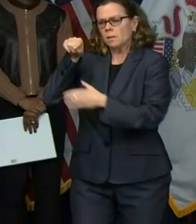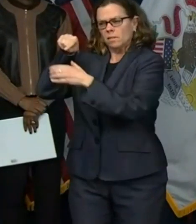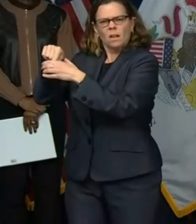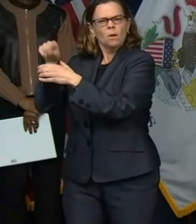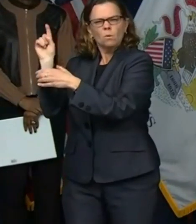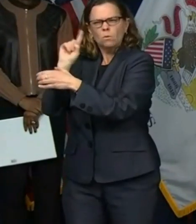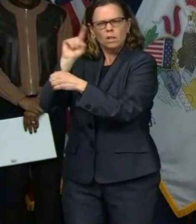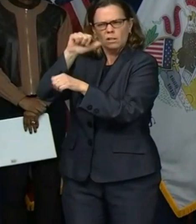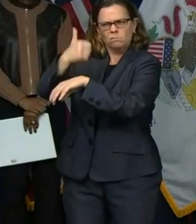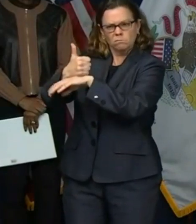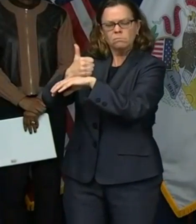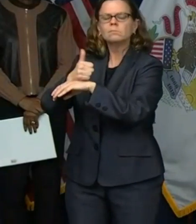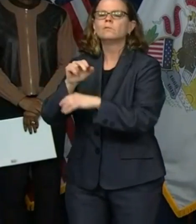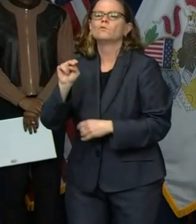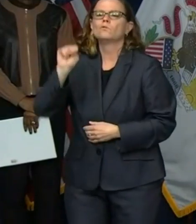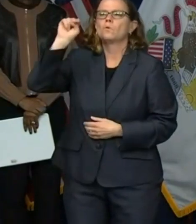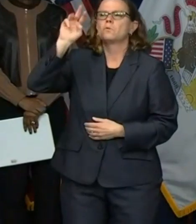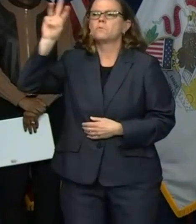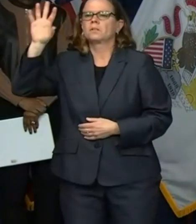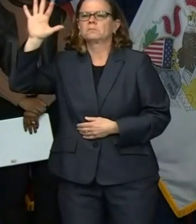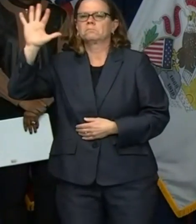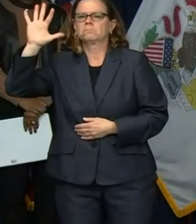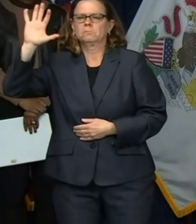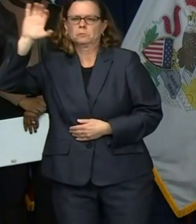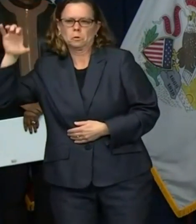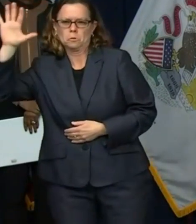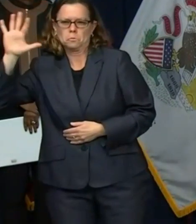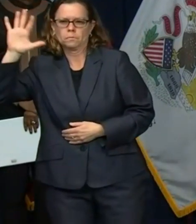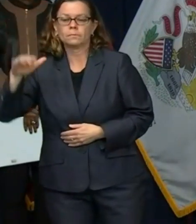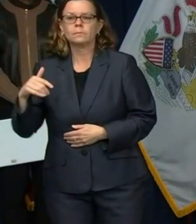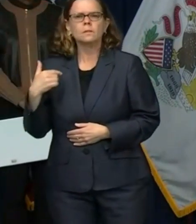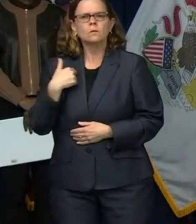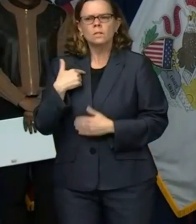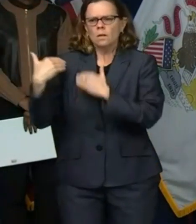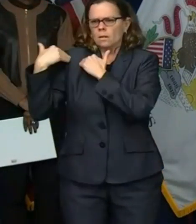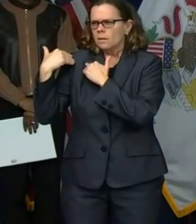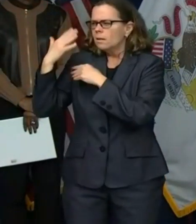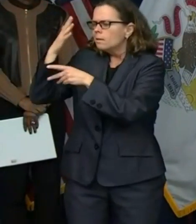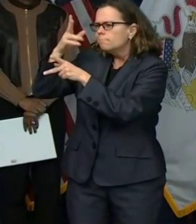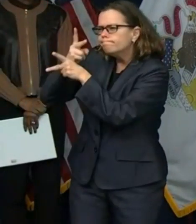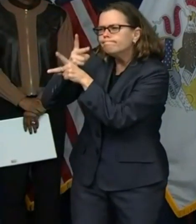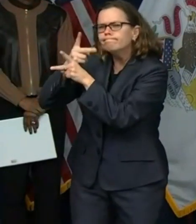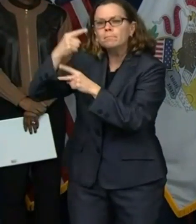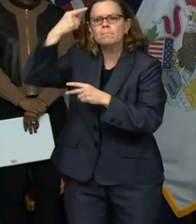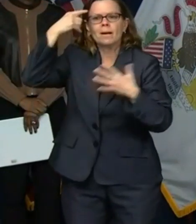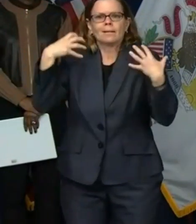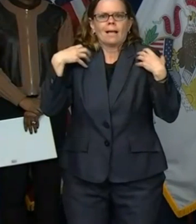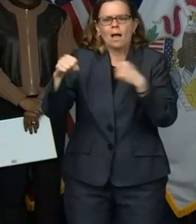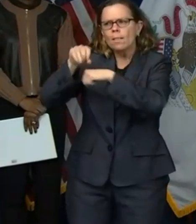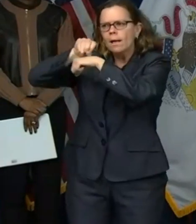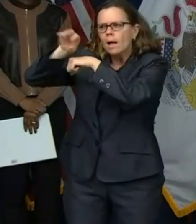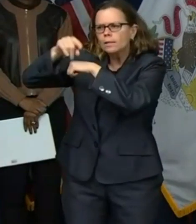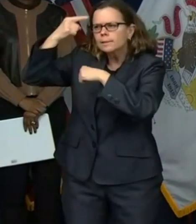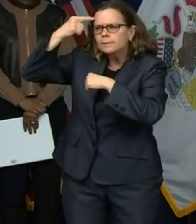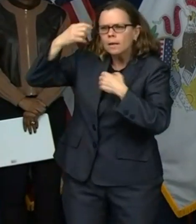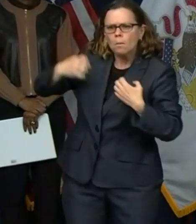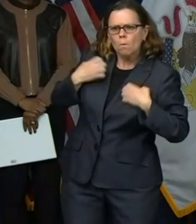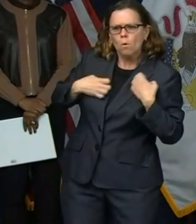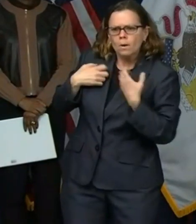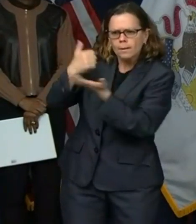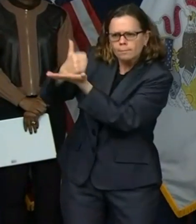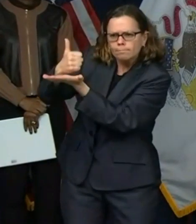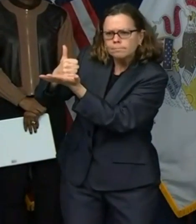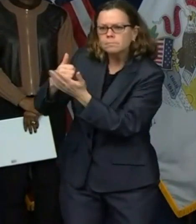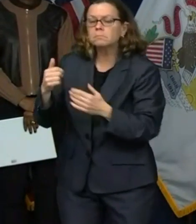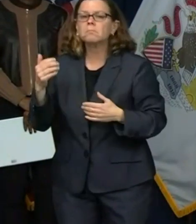education regardless of ability to pay since COVID-19 we have been providing bilingual therapy sessions by phone